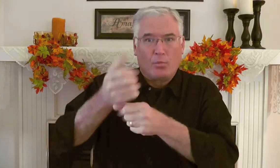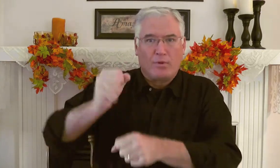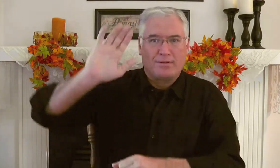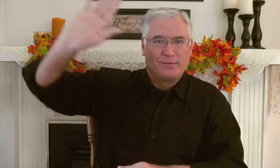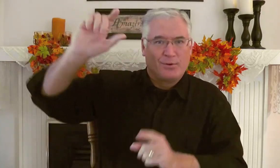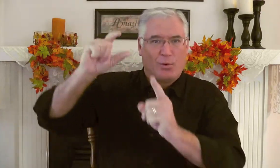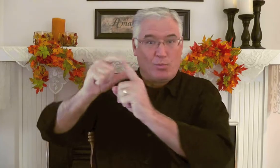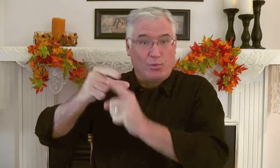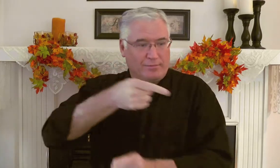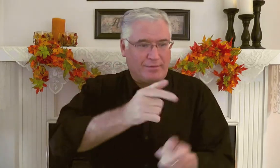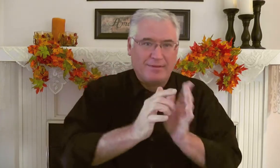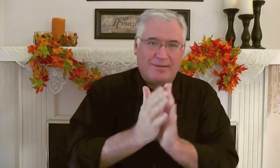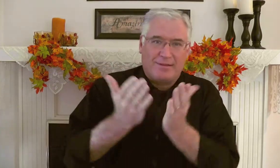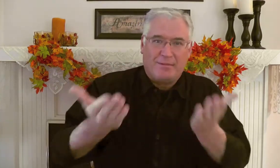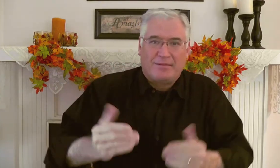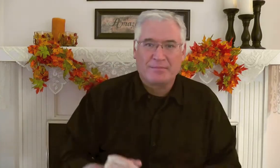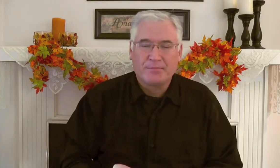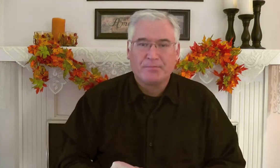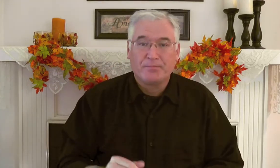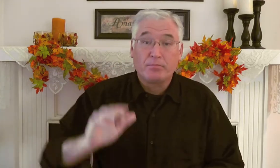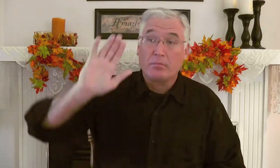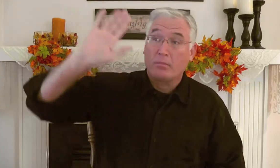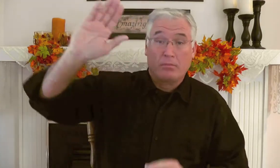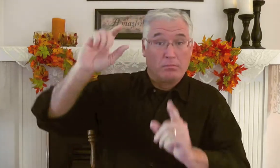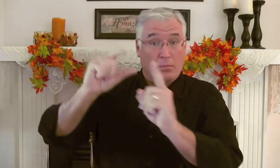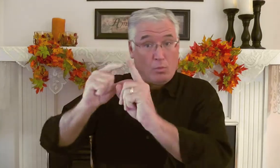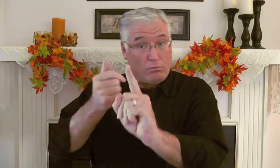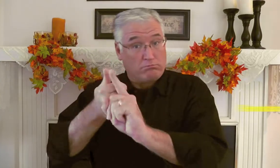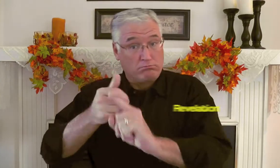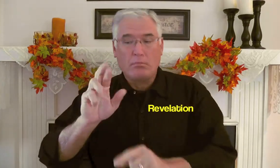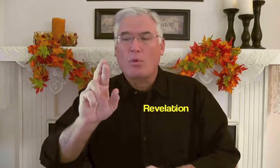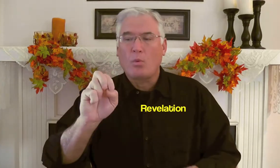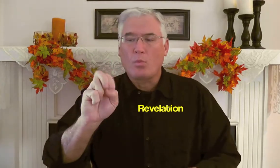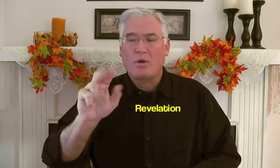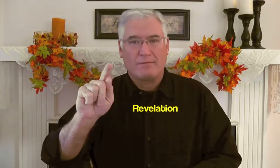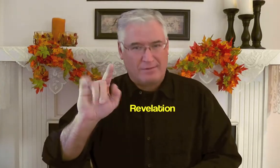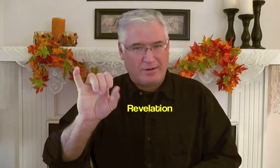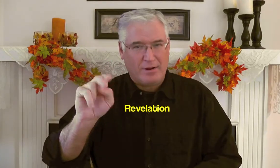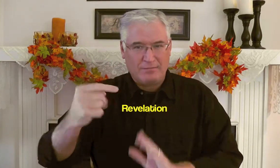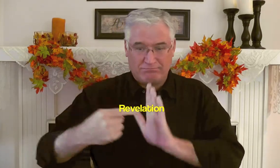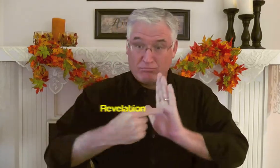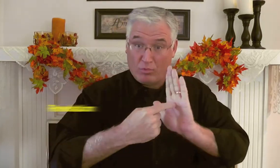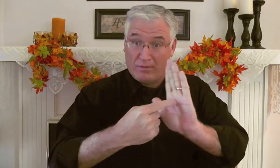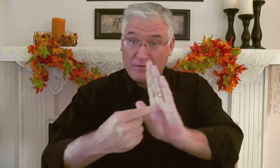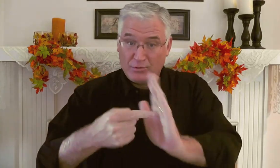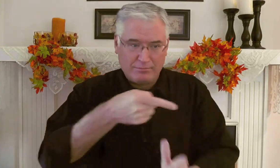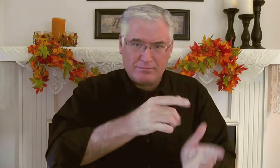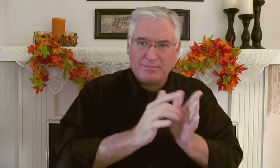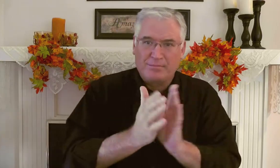wait on the Lord and trust in his word. His word is his revelation to us.